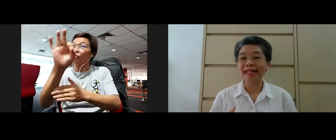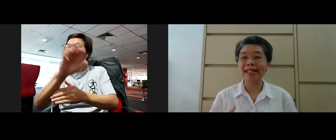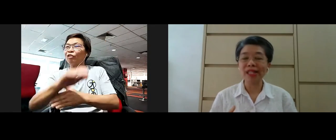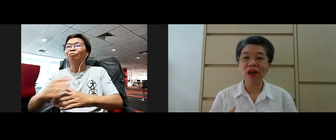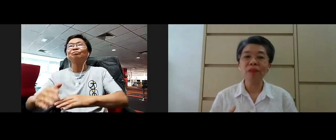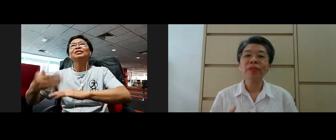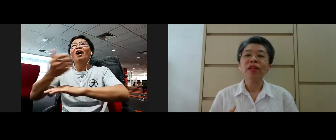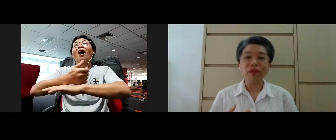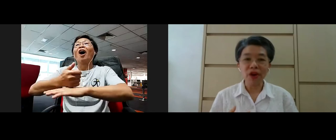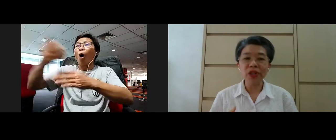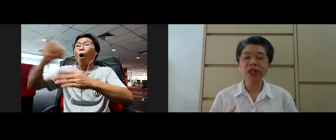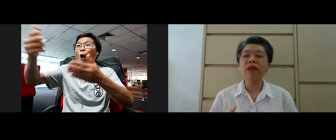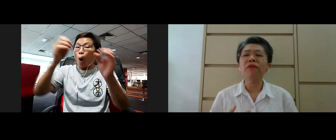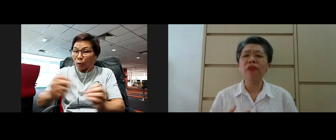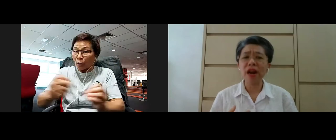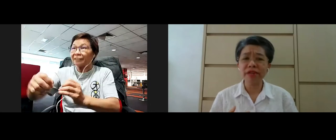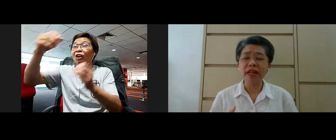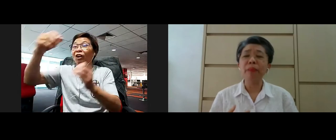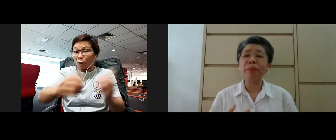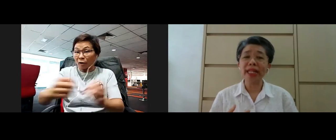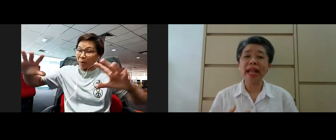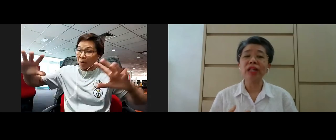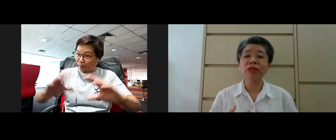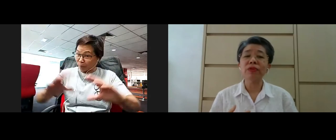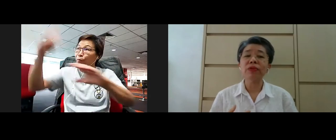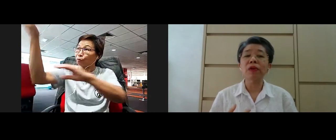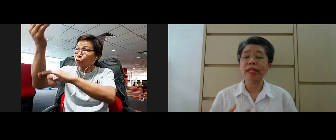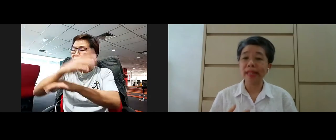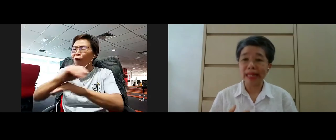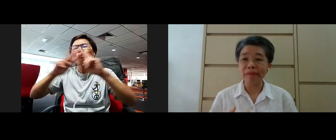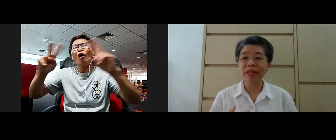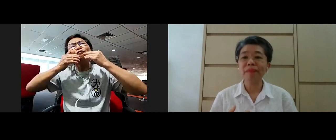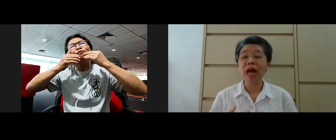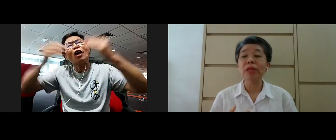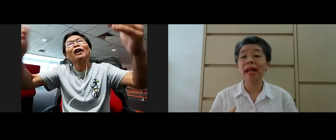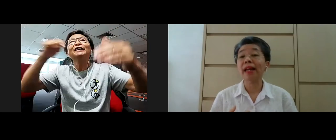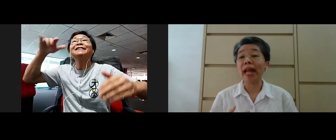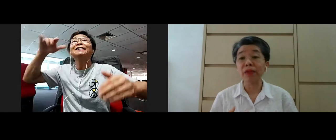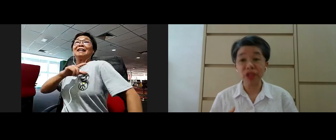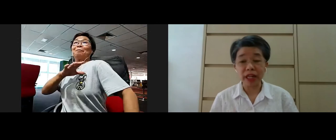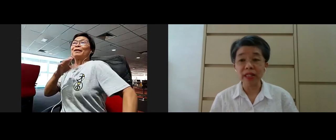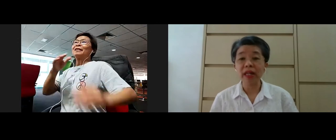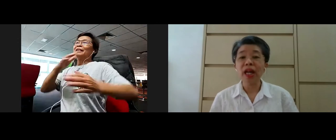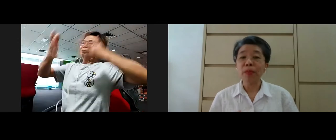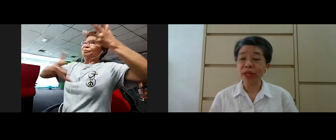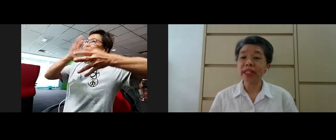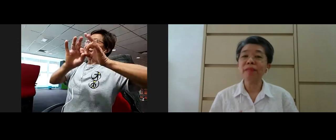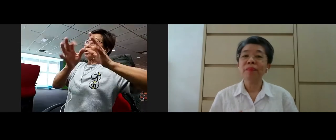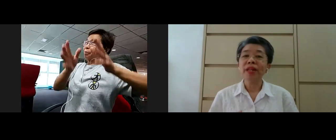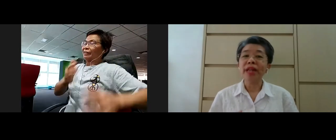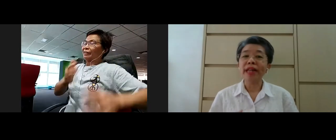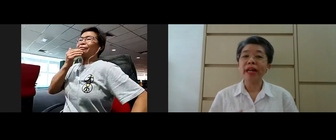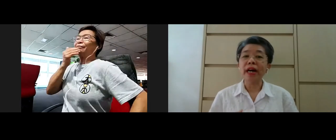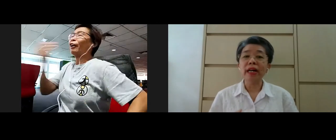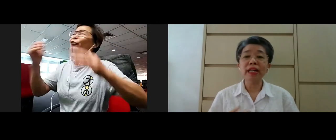and organizing this talk, of course, a very big thank you to our Sister Libby, our sign language interpreter